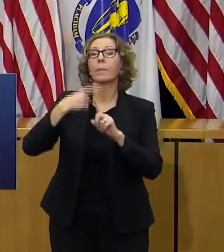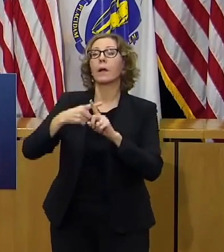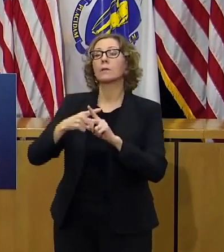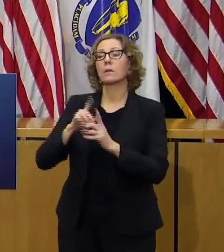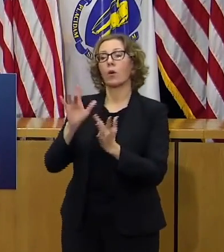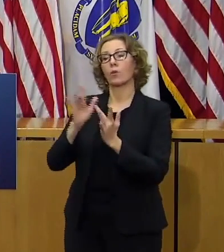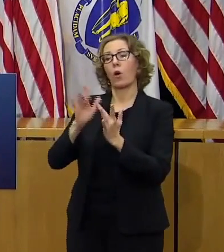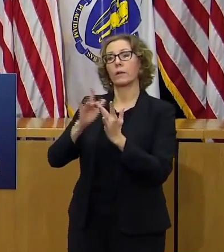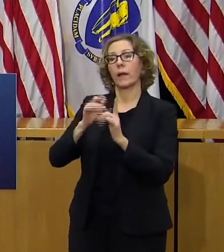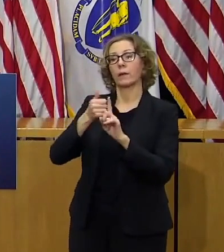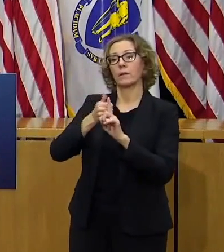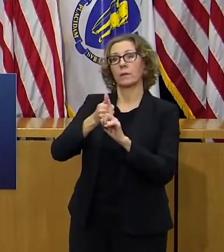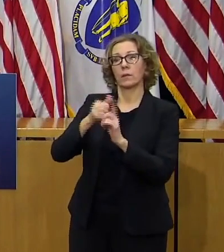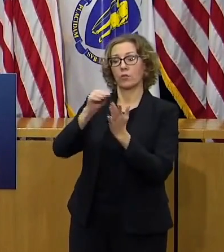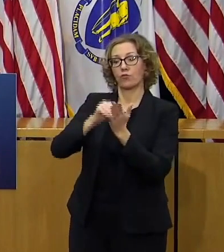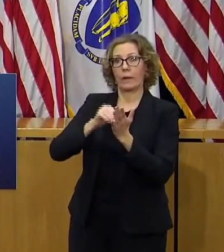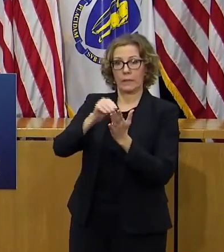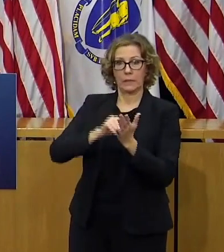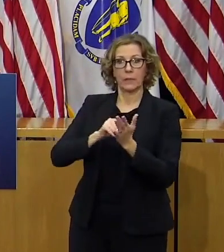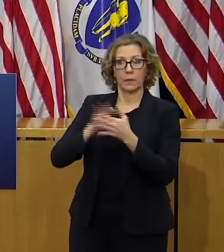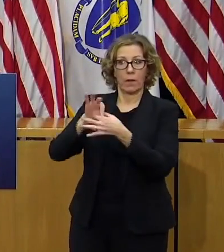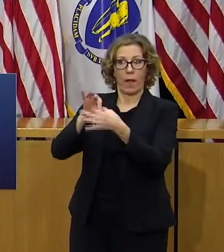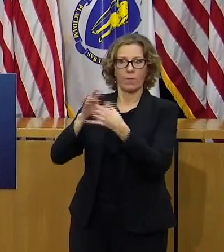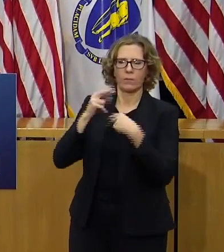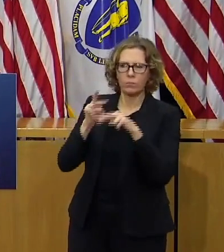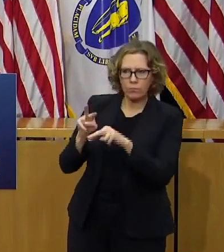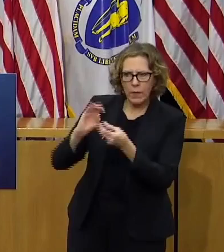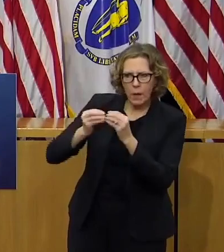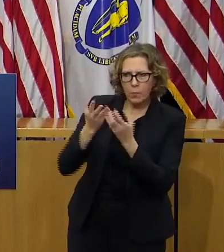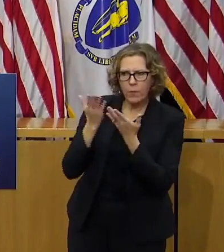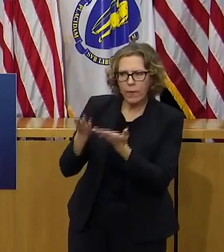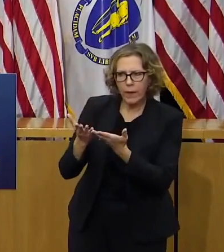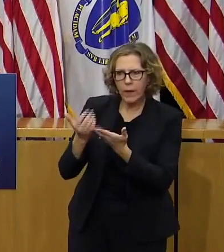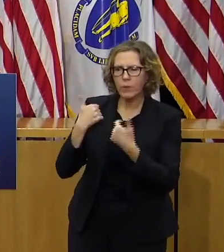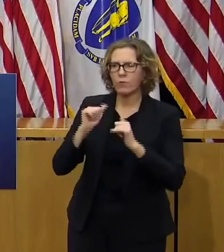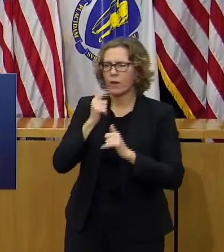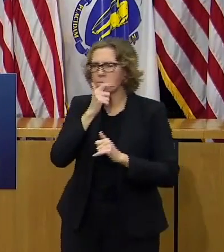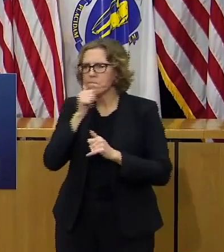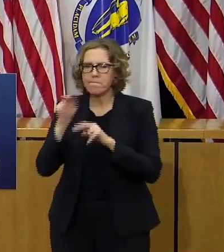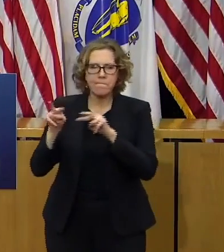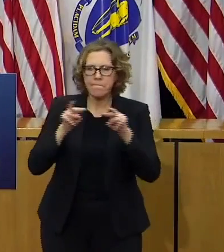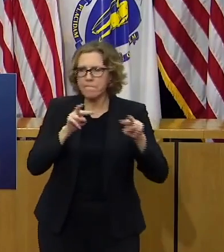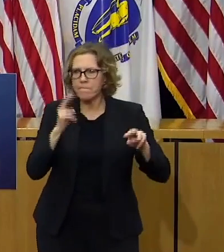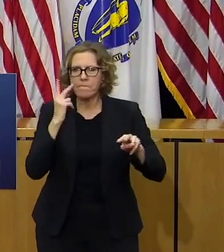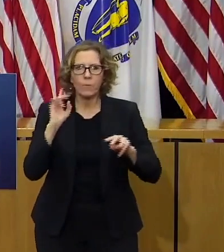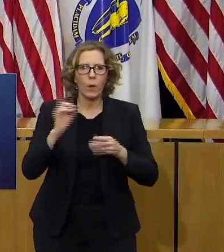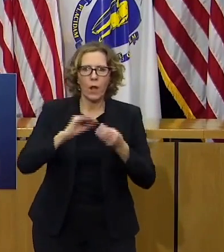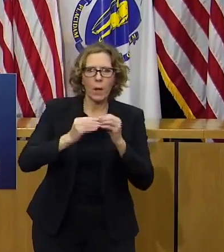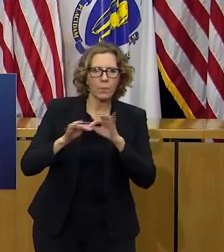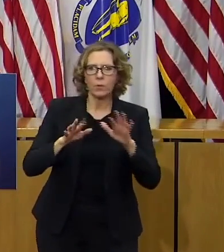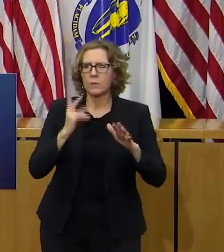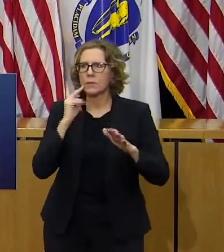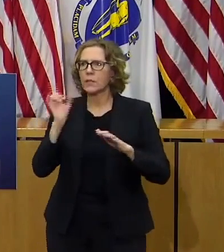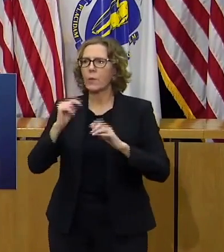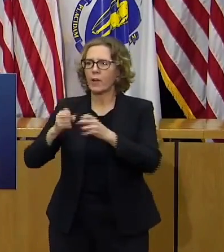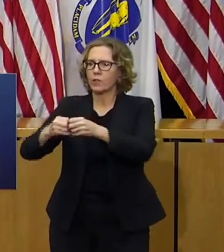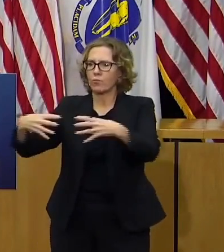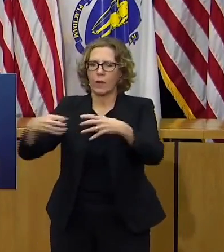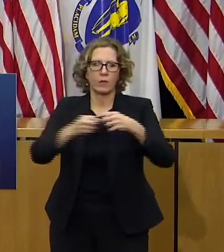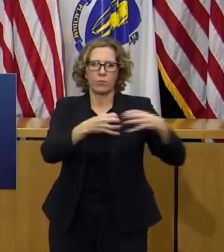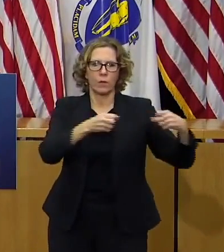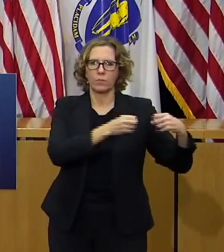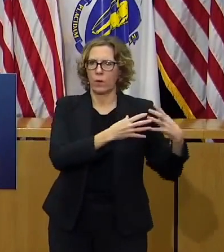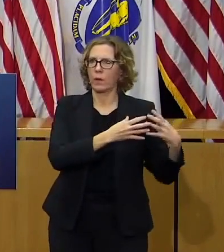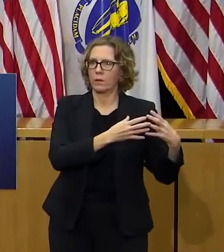as well to determine sites and places and circumstances and situations in which there are clusters and spread some of which we've